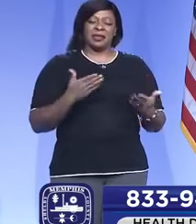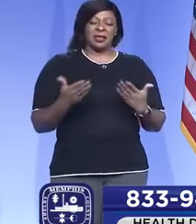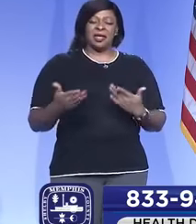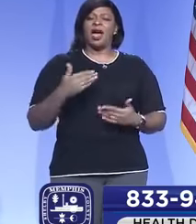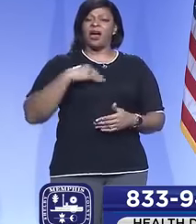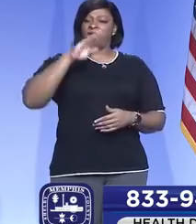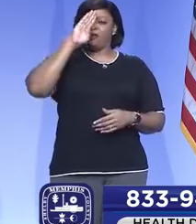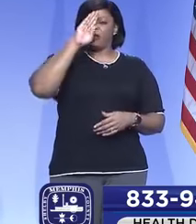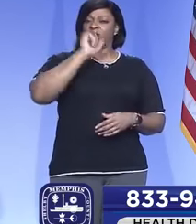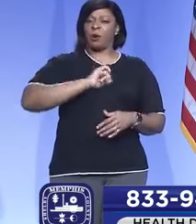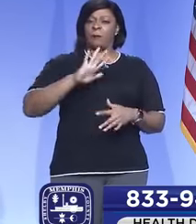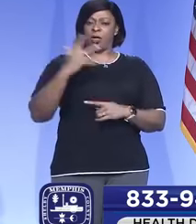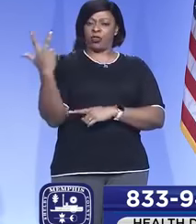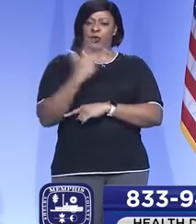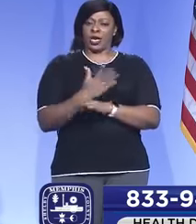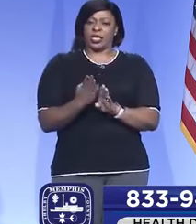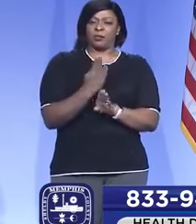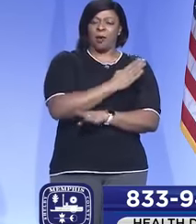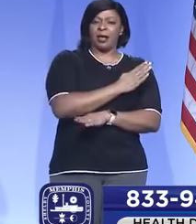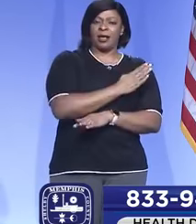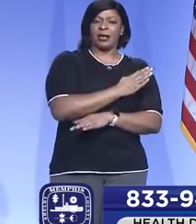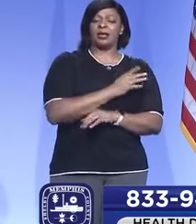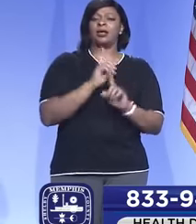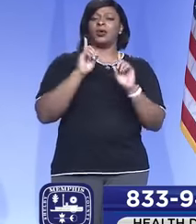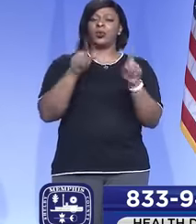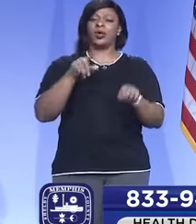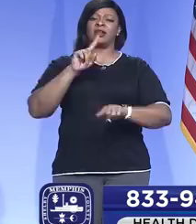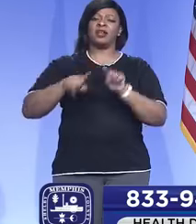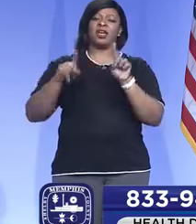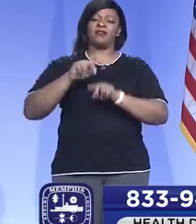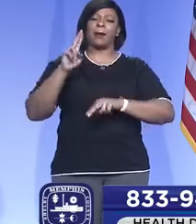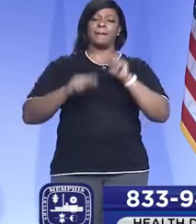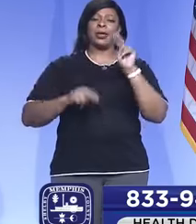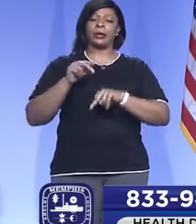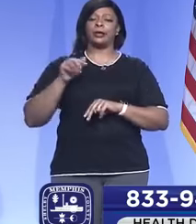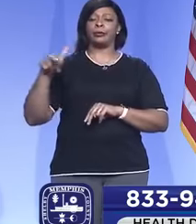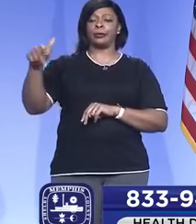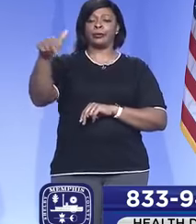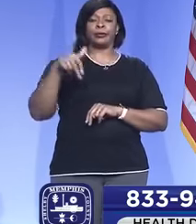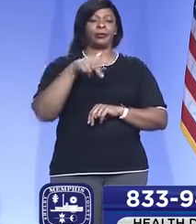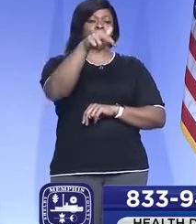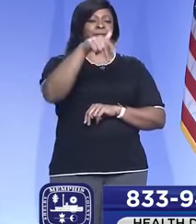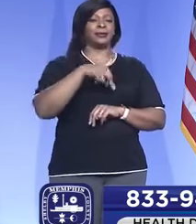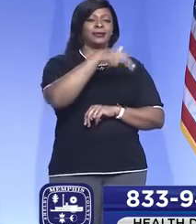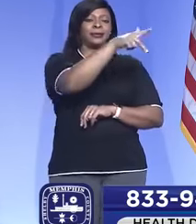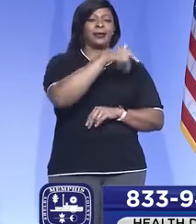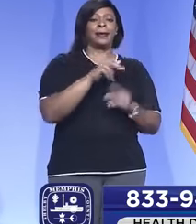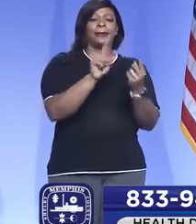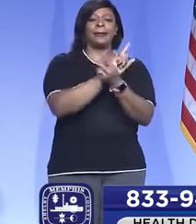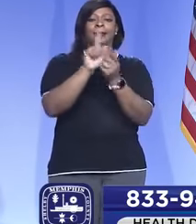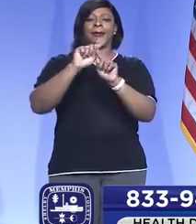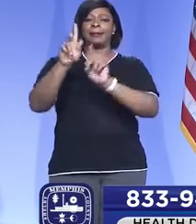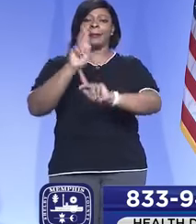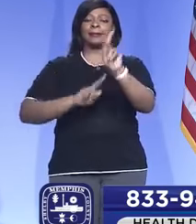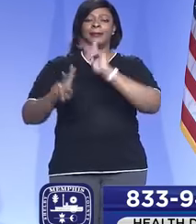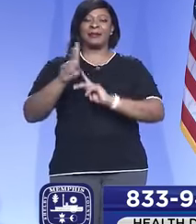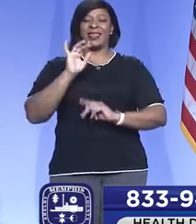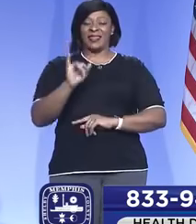probably symptomatic about three days, went into various buildings around a variety of people, and ultimately,